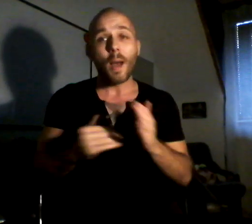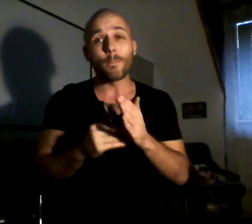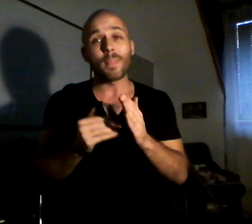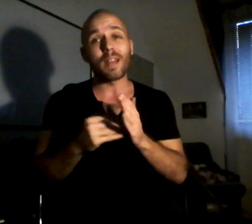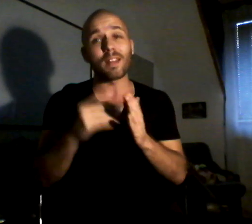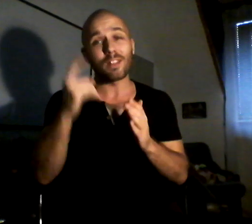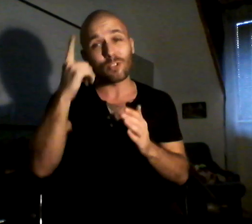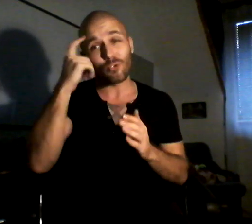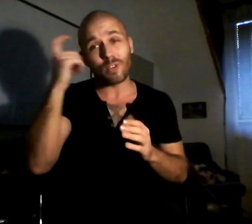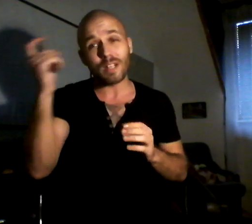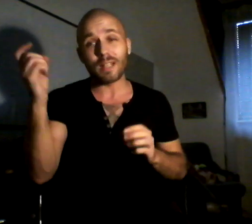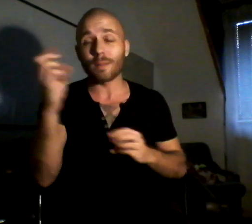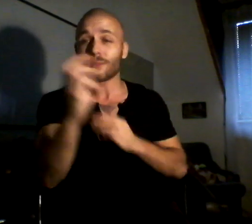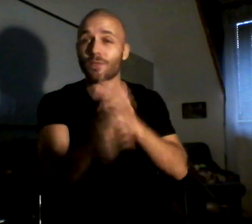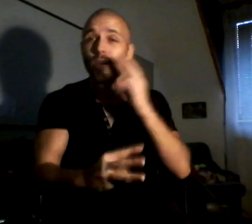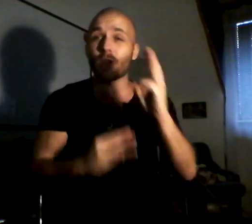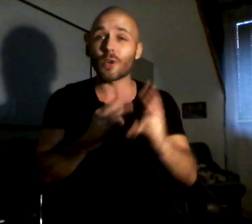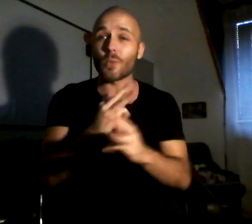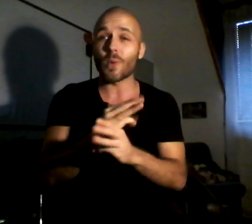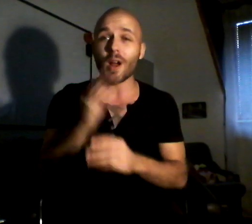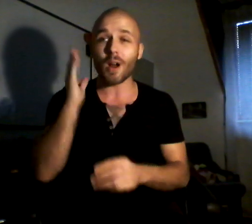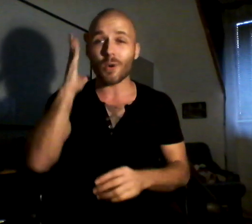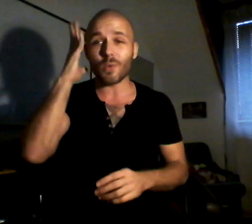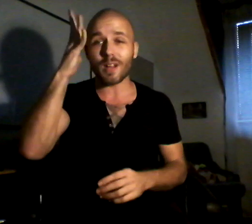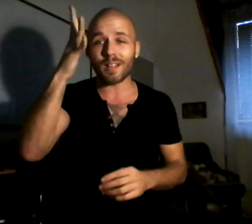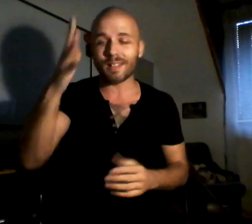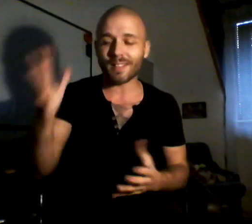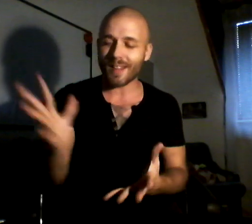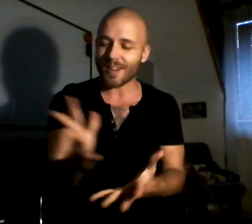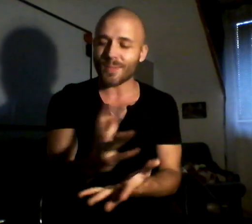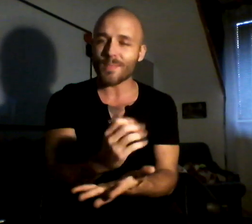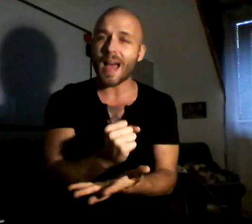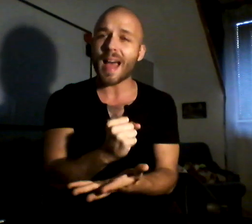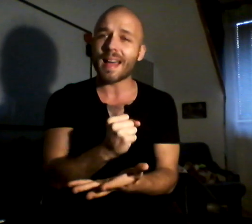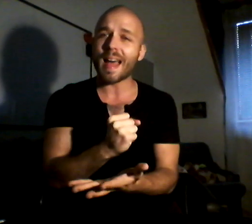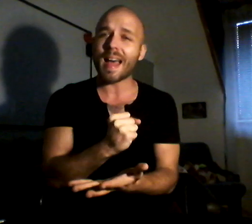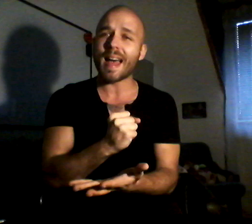A million dreams are keeping awake.